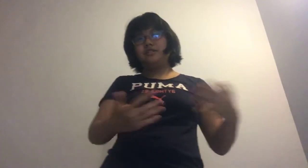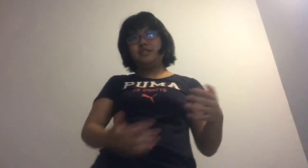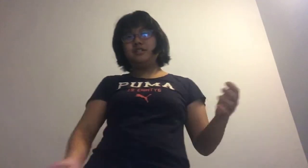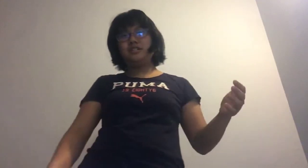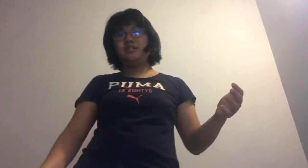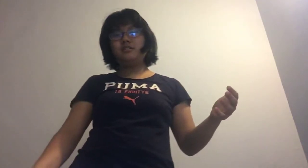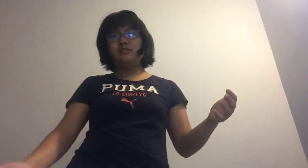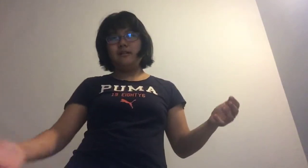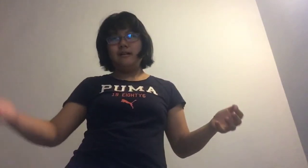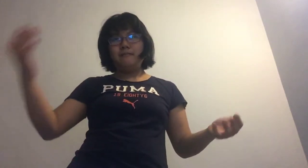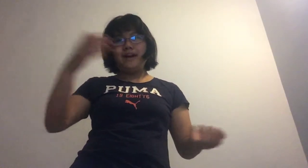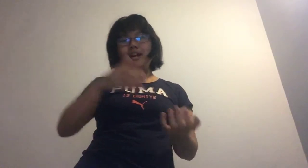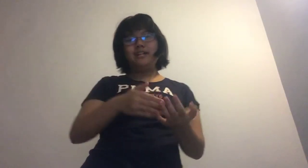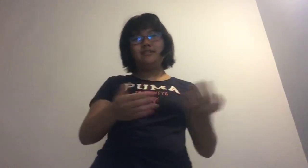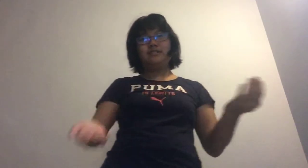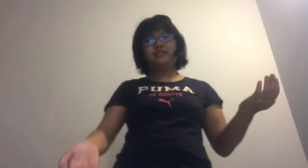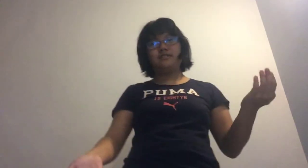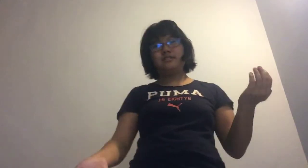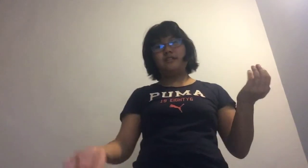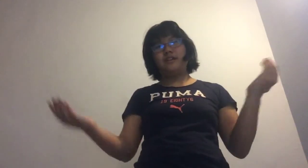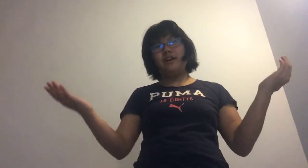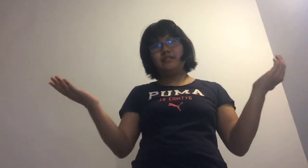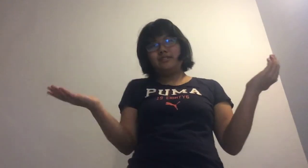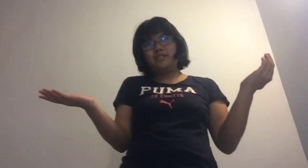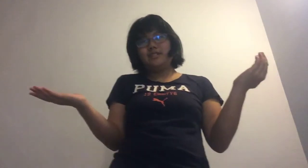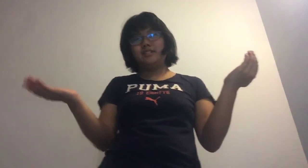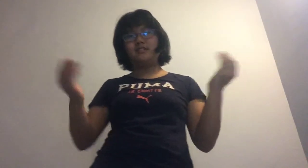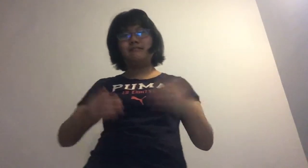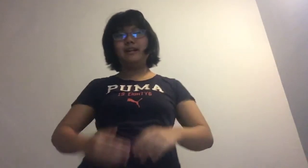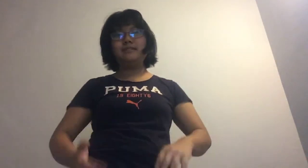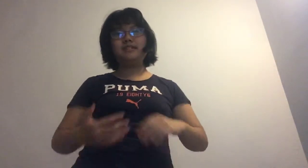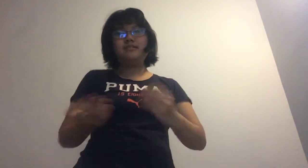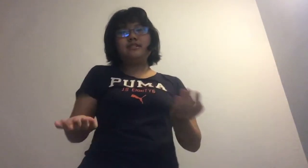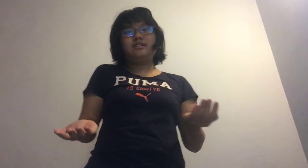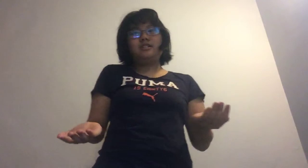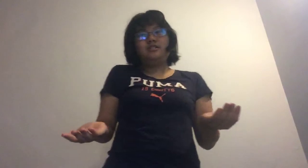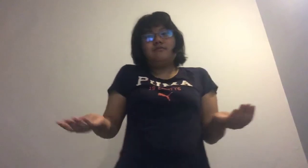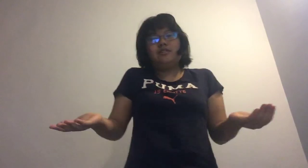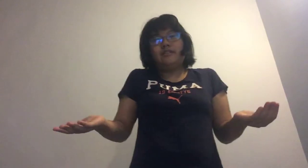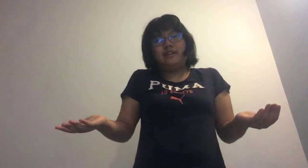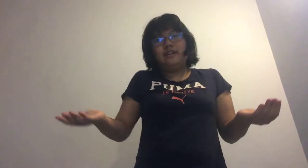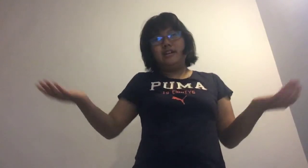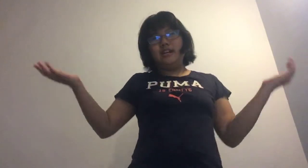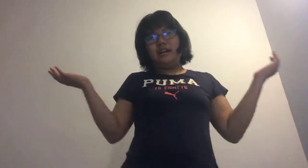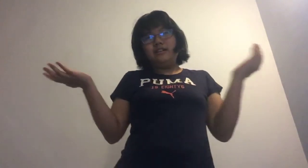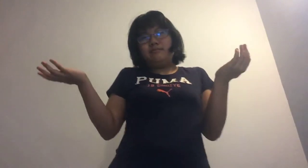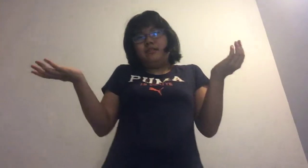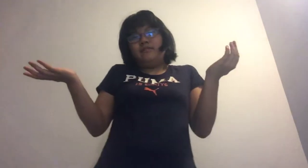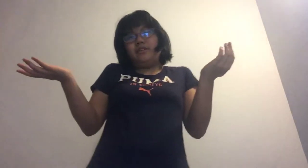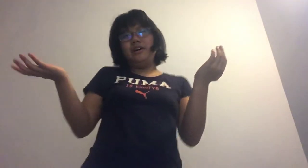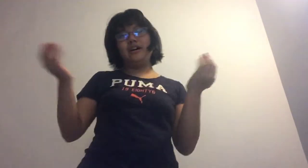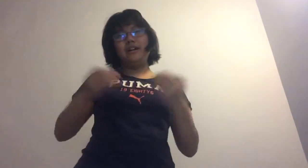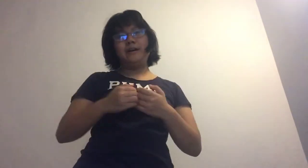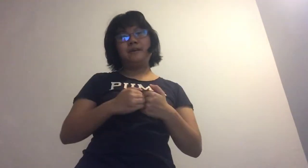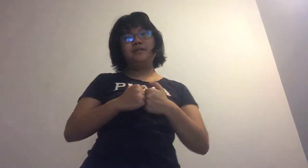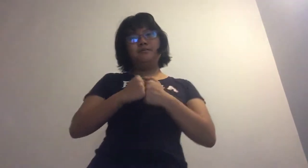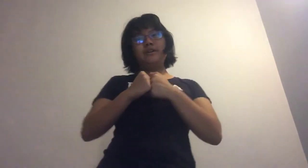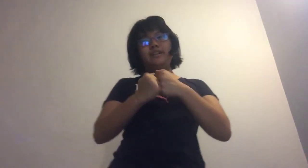Christian school. But I used to go to a non-Christian school. But I'm still Christian. Don't worry. I just believe in God and have my own work.